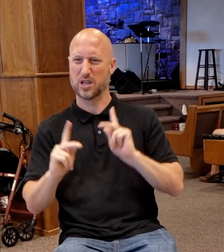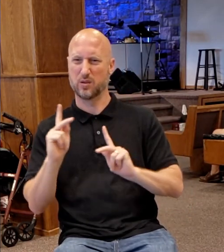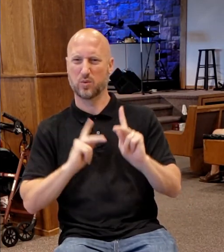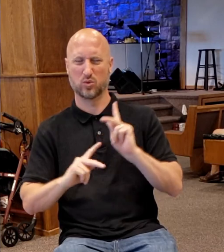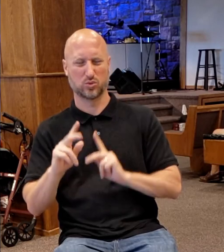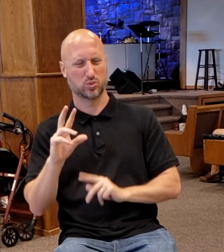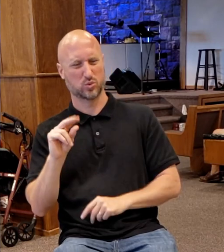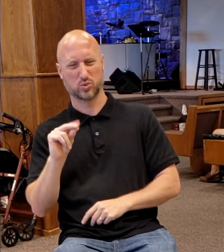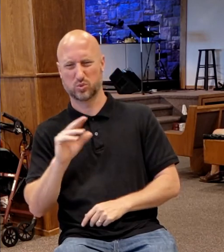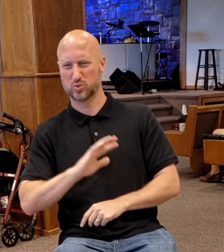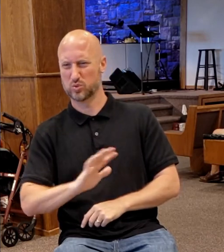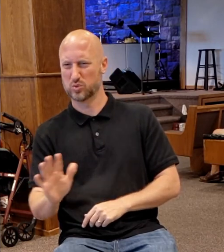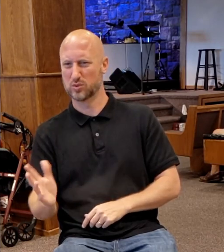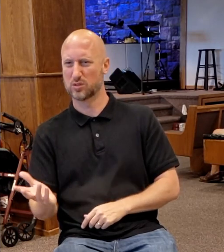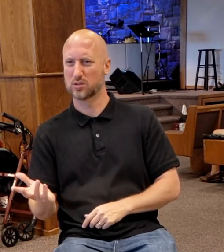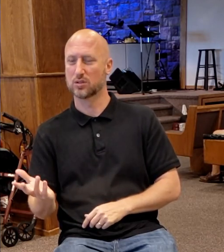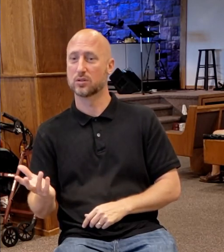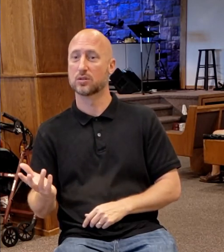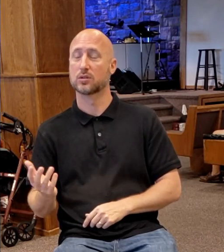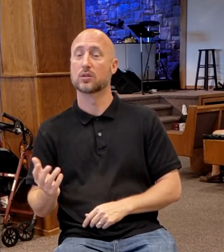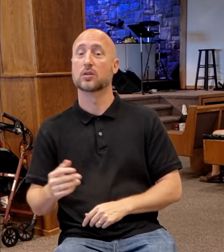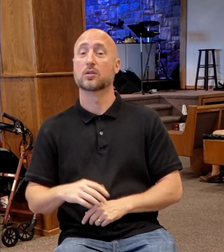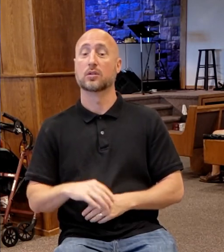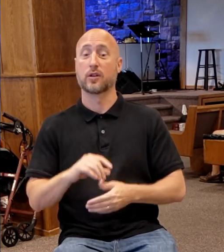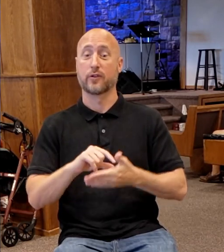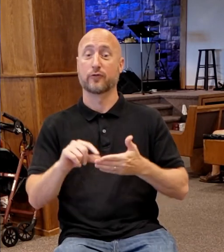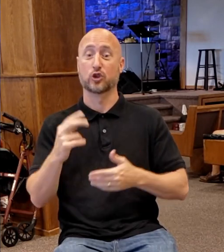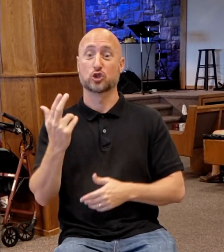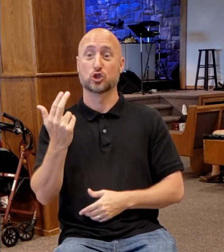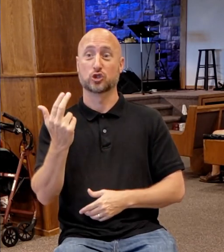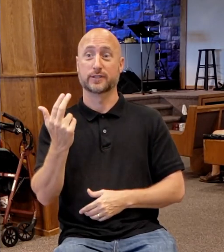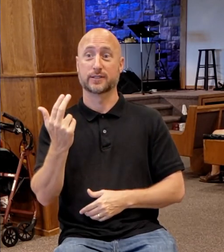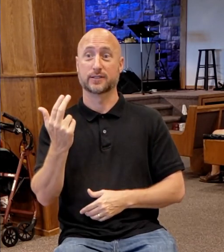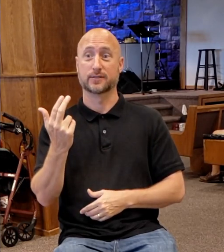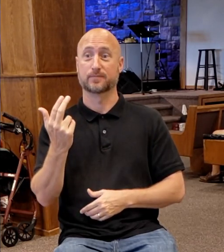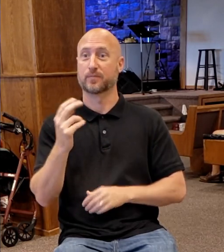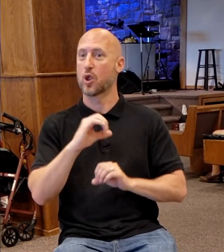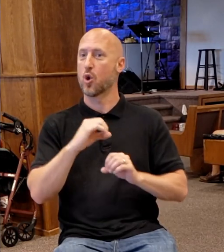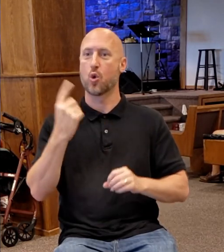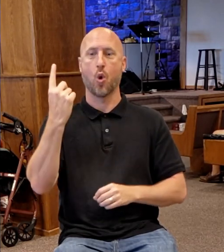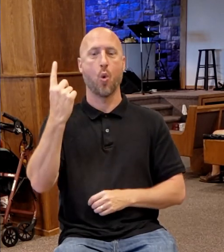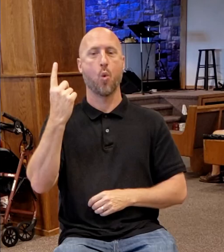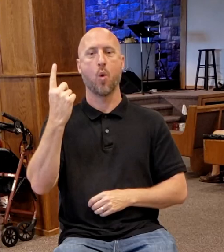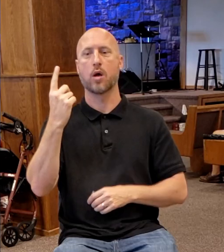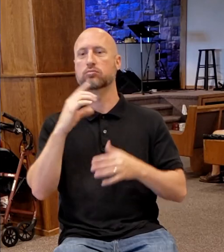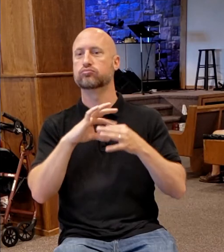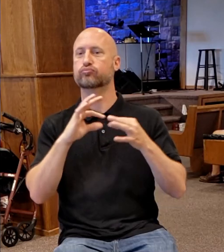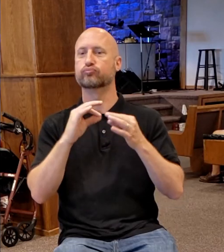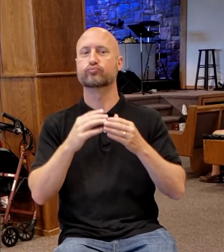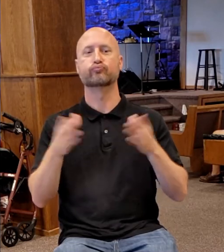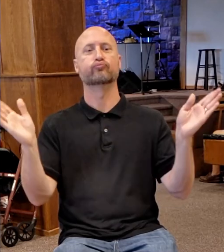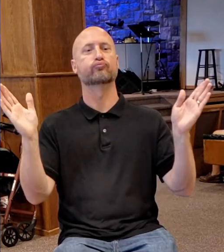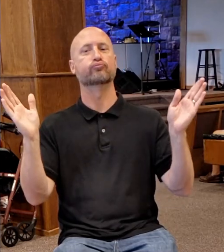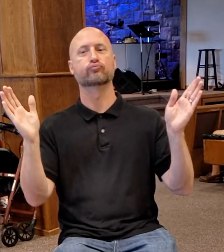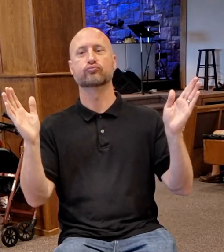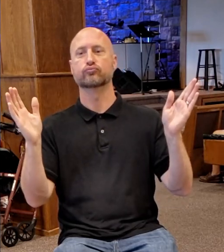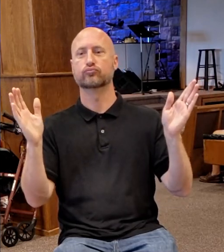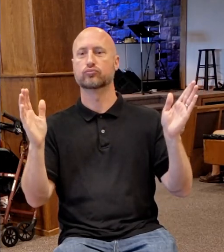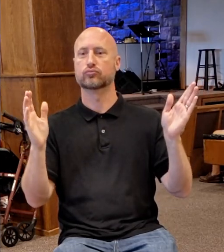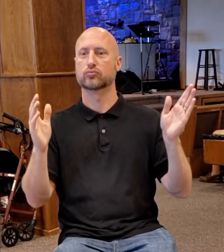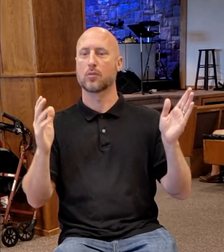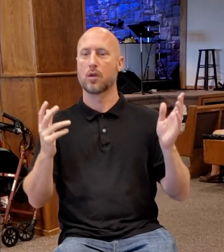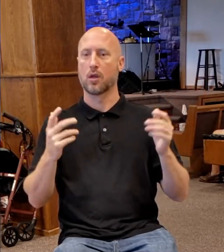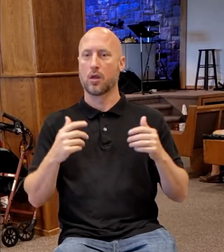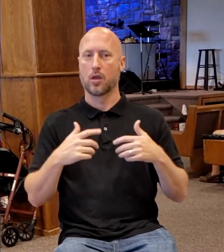But, on the other hand, verse 13, no man spoke openly of him for fear of the Jews. These